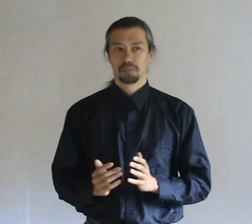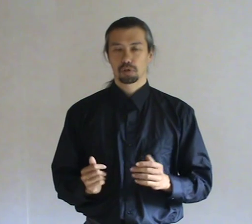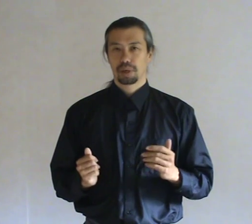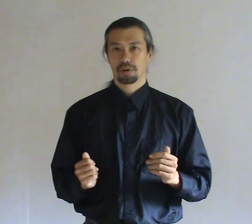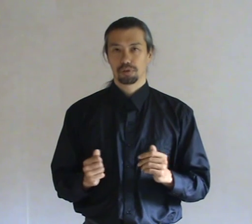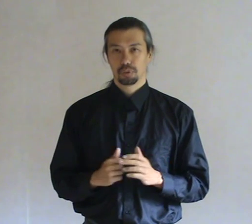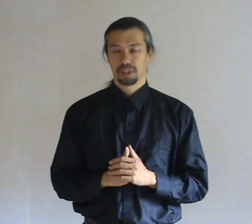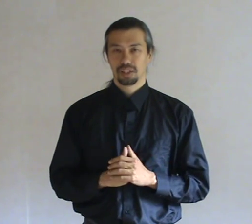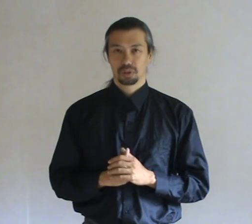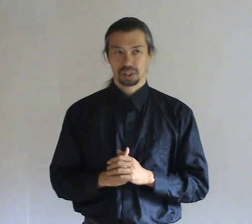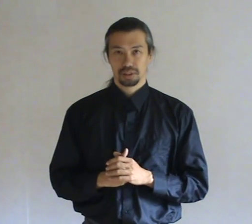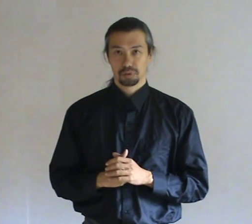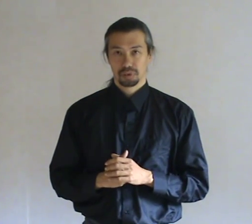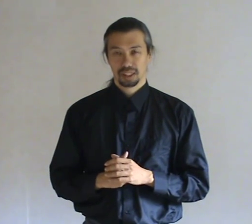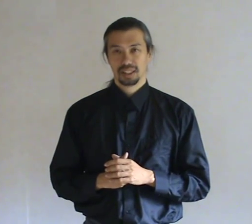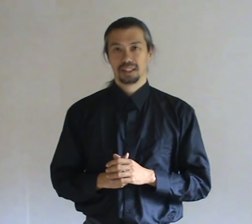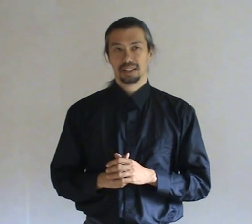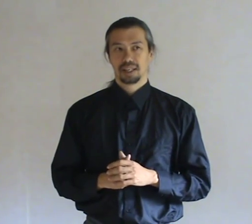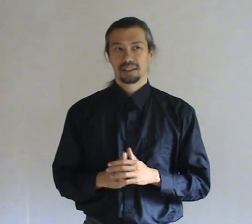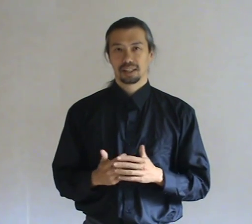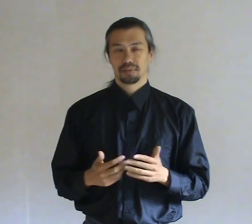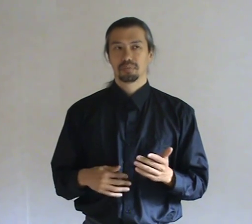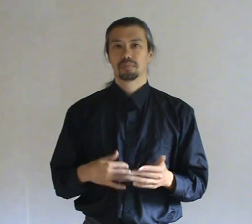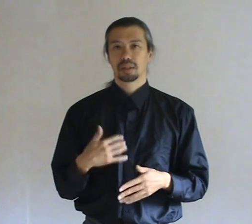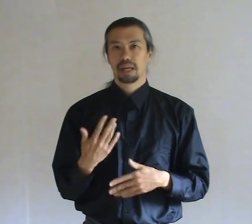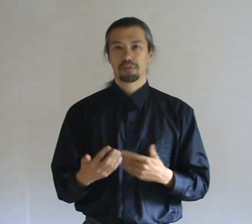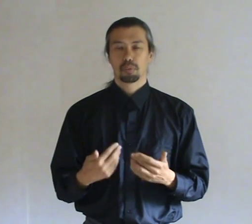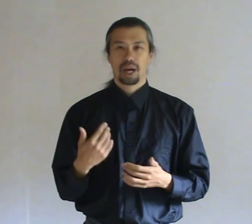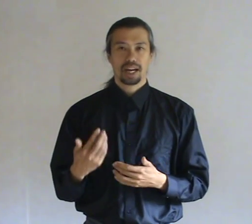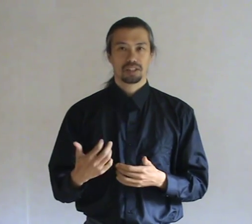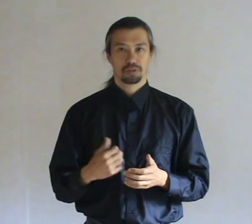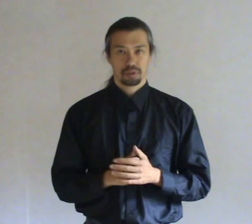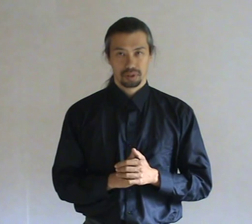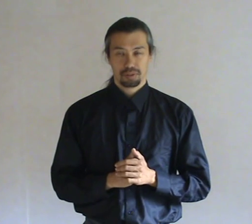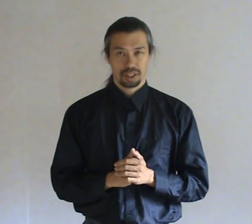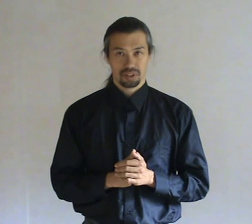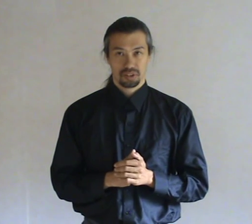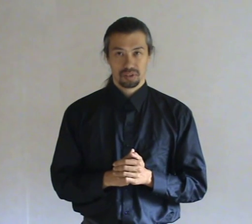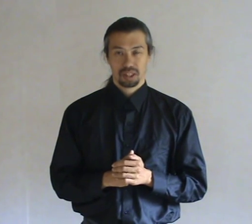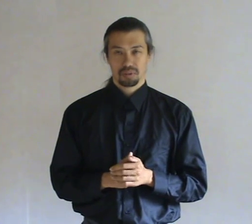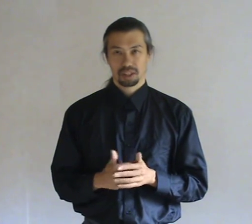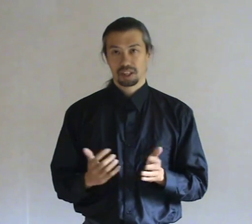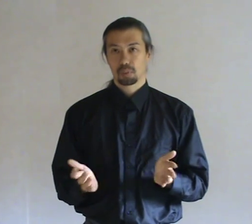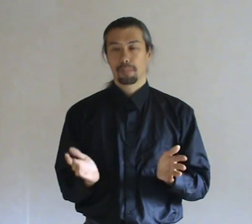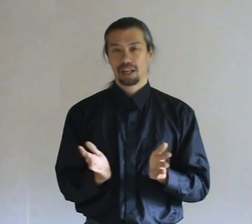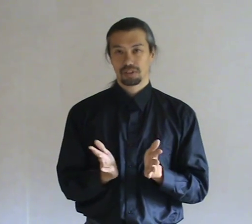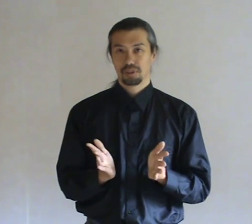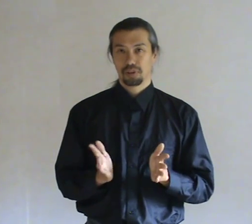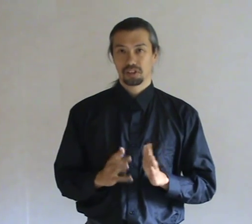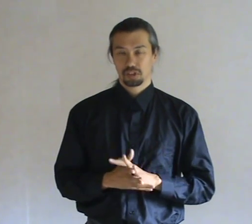most powerful within yourself. And then have a more active defense. Rather than a more passive defense as